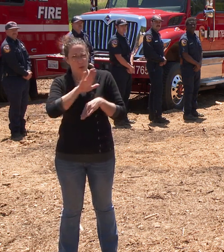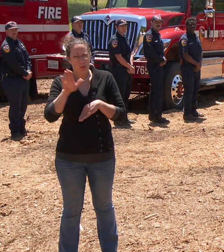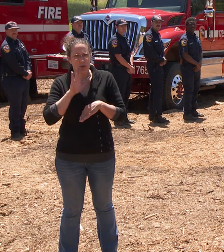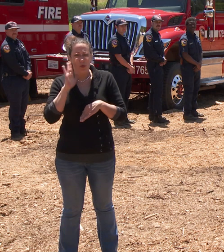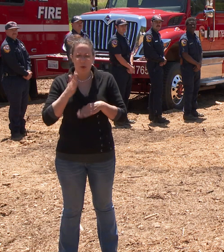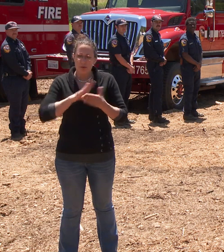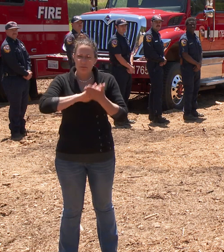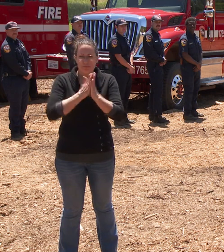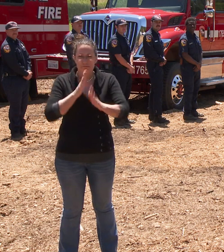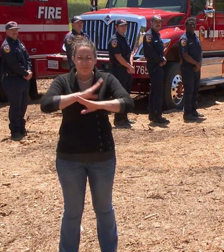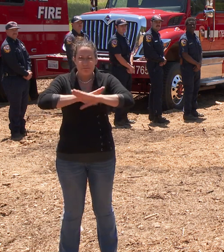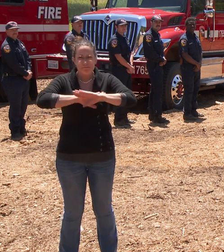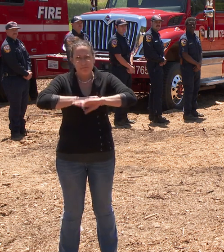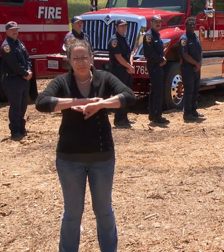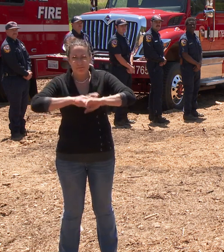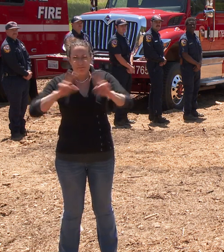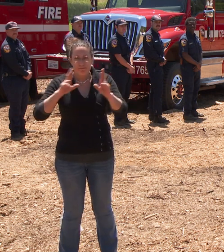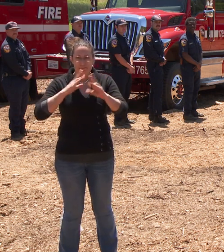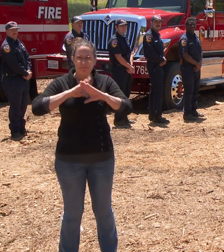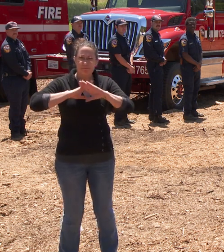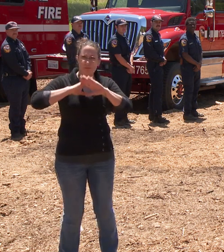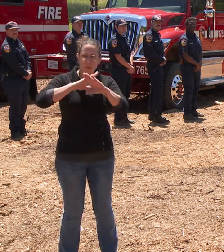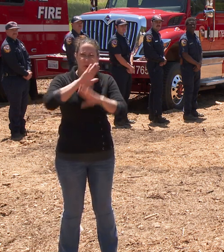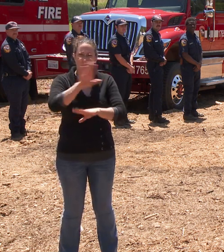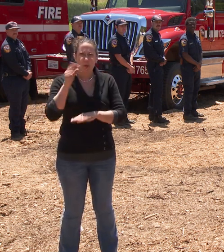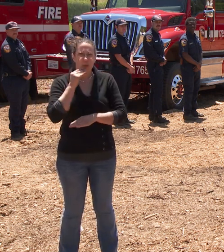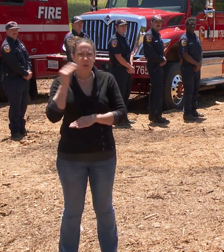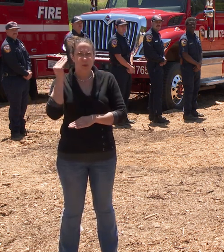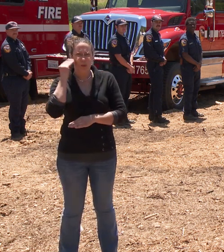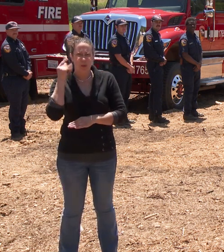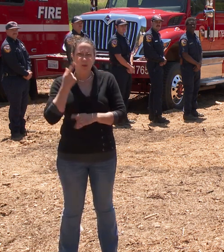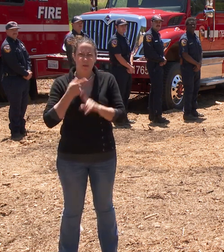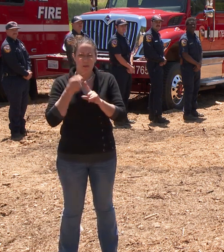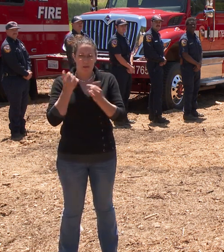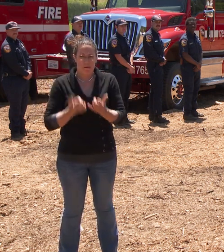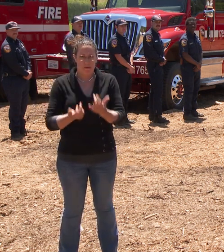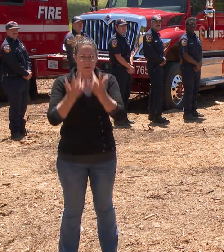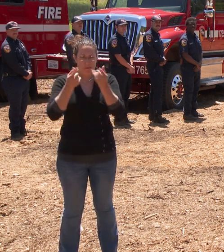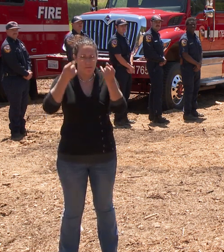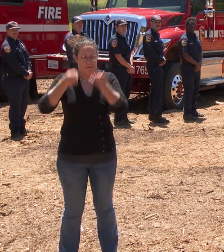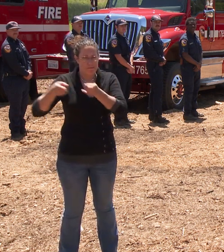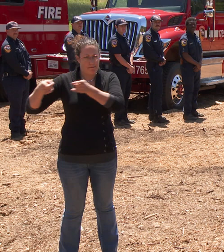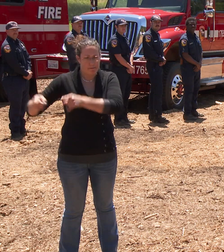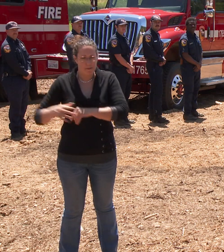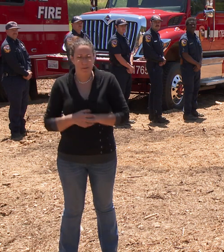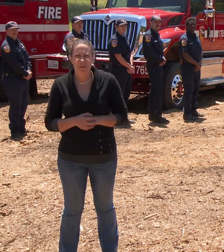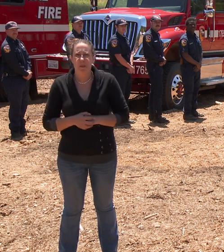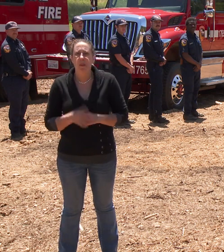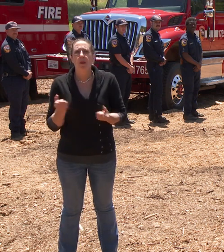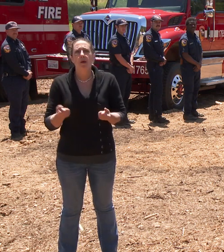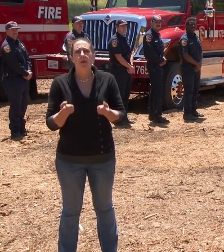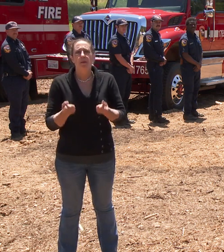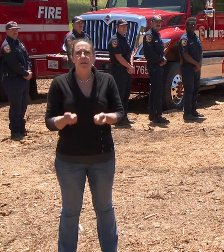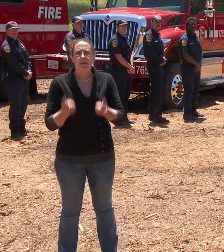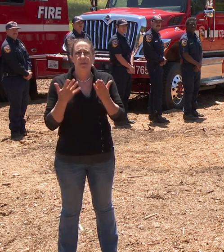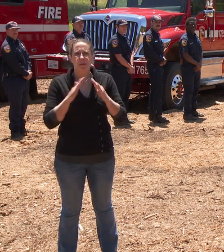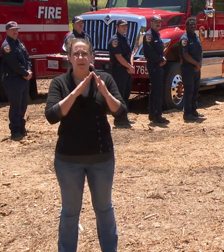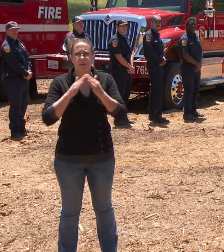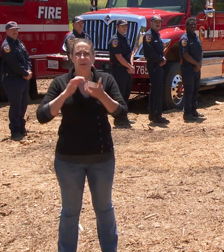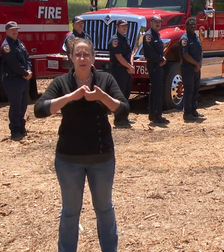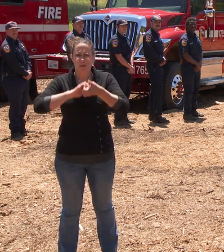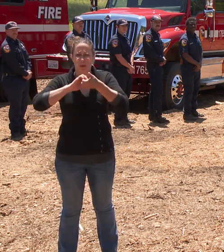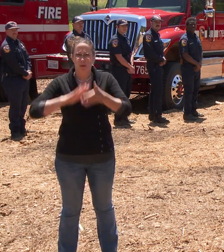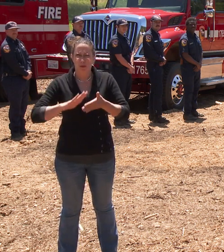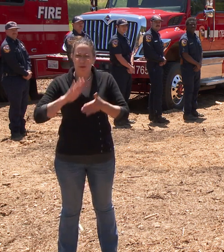home to prepare for when a wildfire does occur. Many of our community partners have taken their defensible